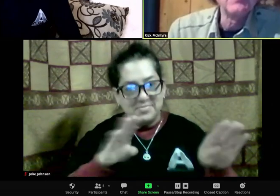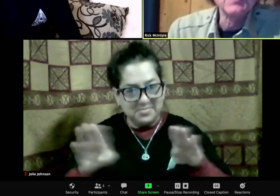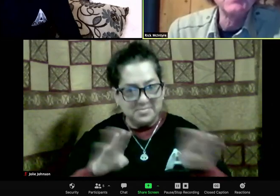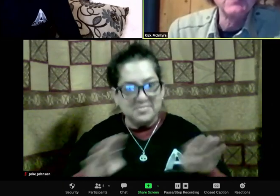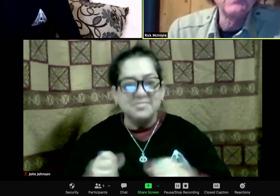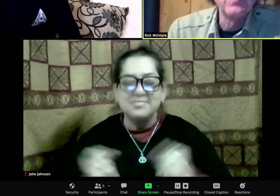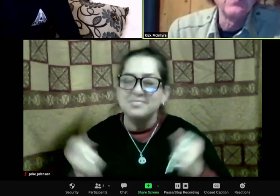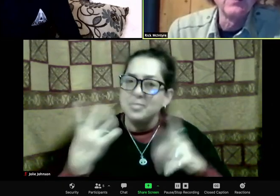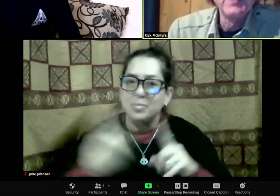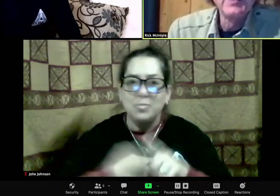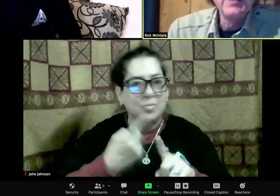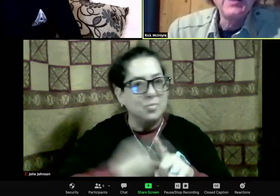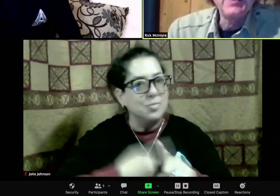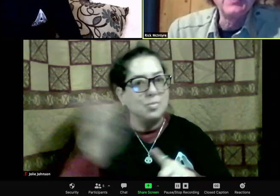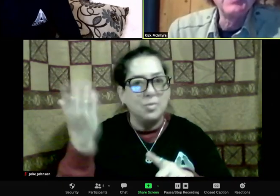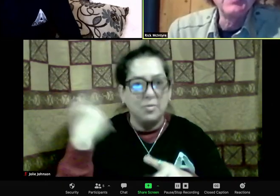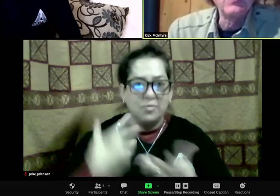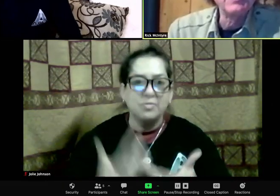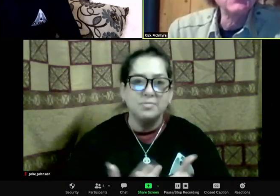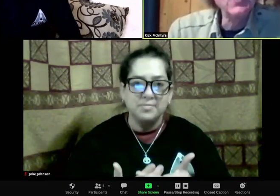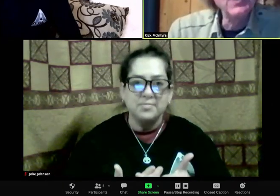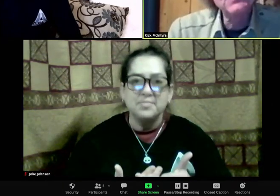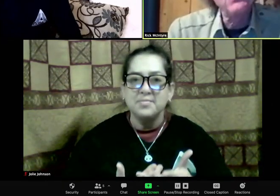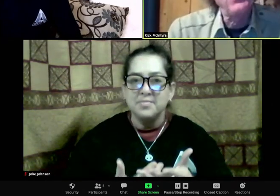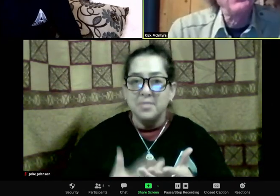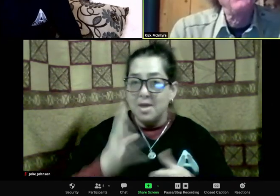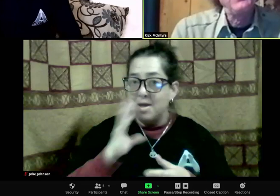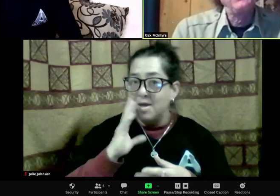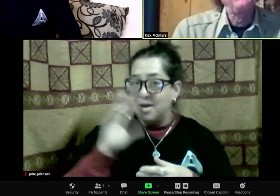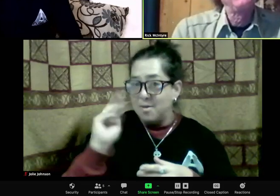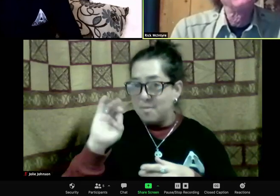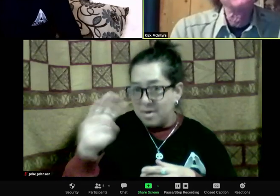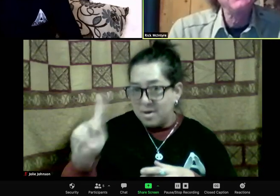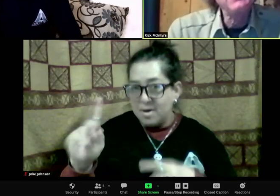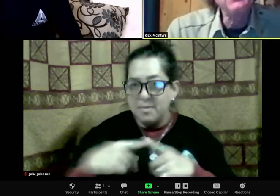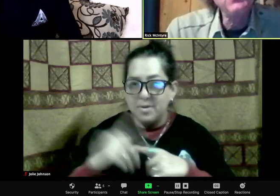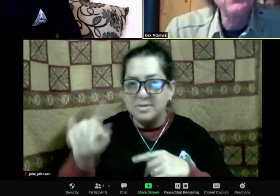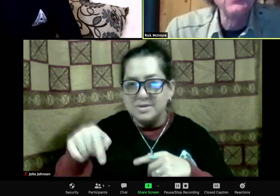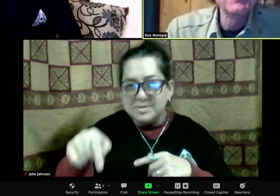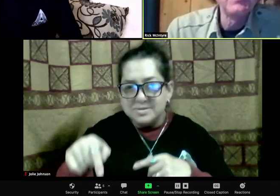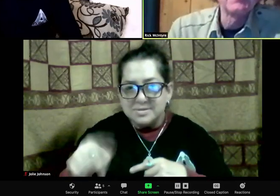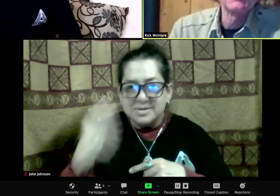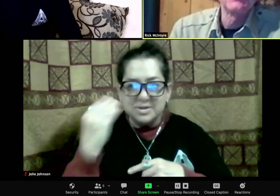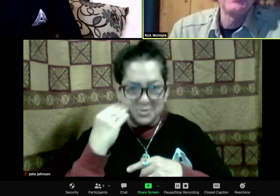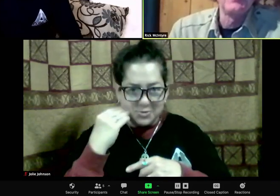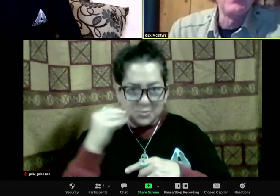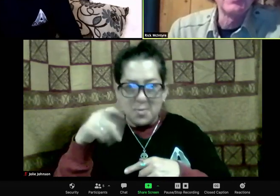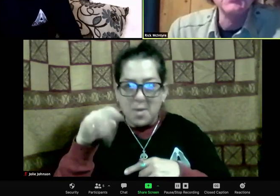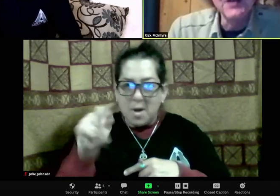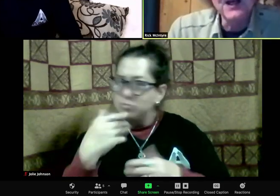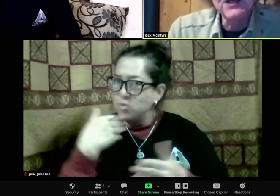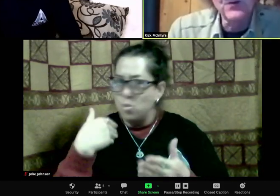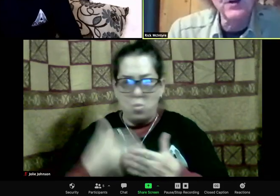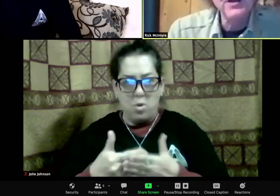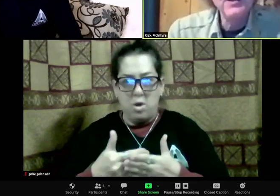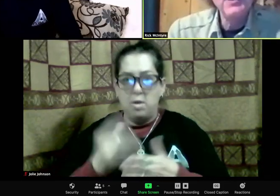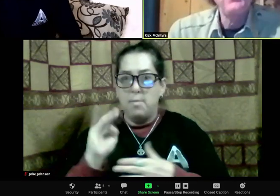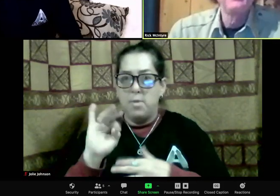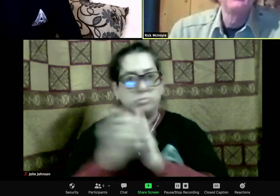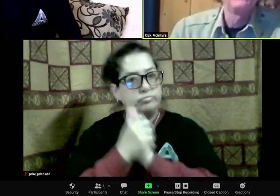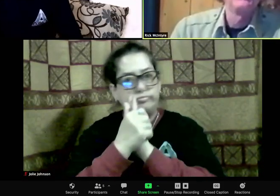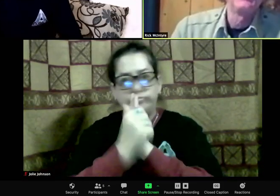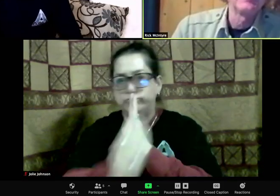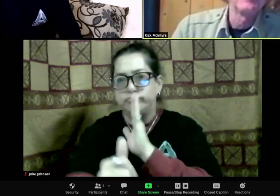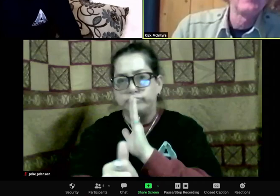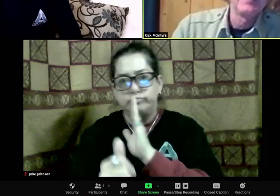pretty much walking in the exact footprints of wolf number 10, the father of the pups, the wolf that had been illegally